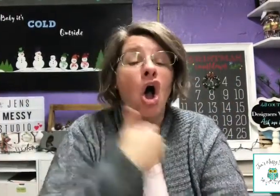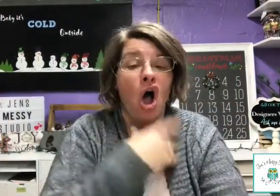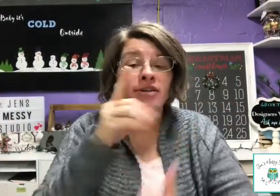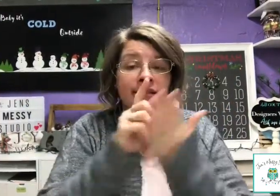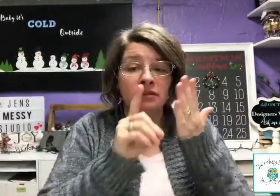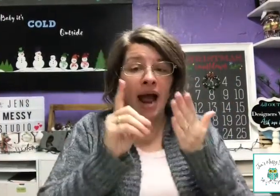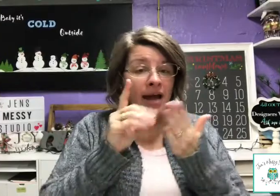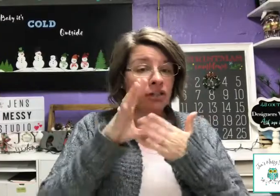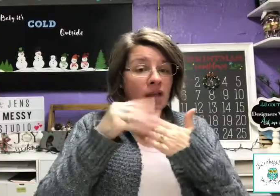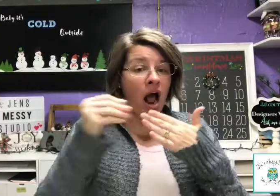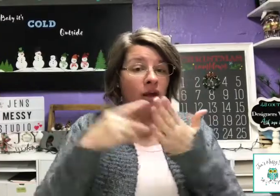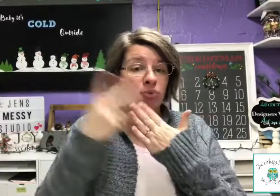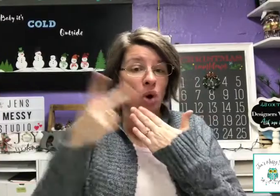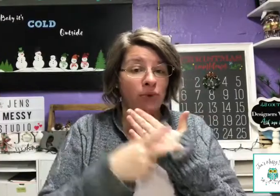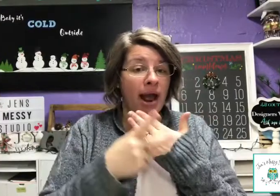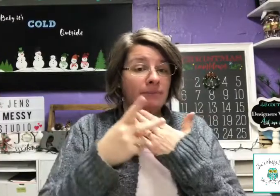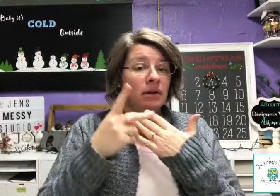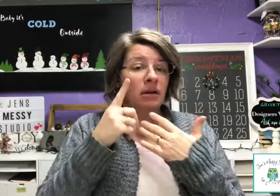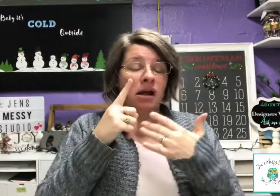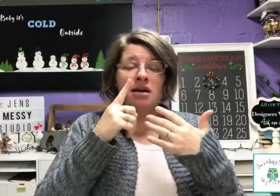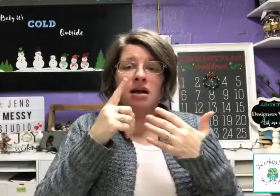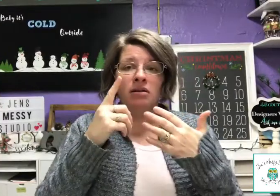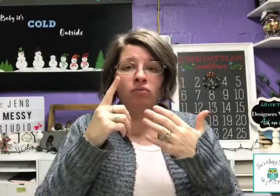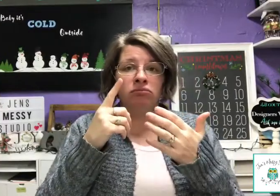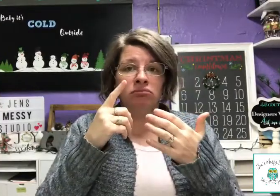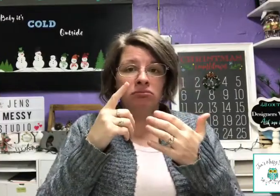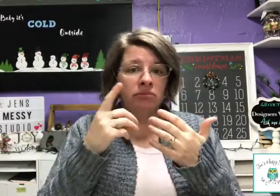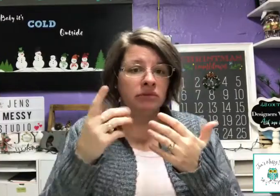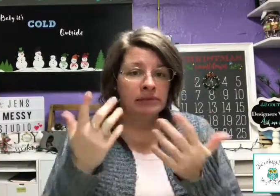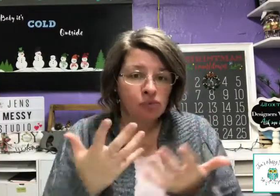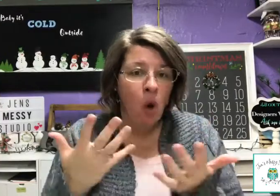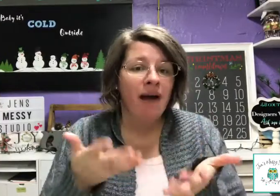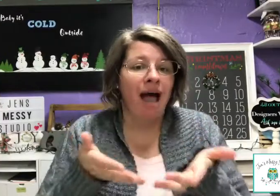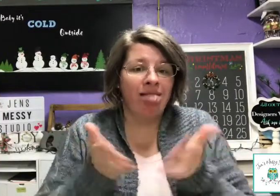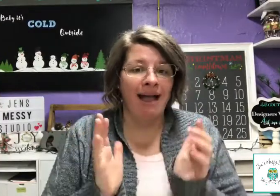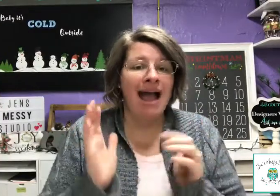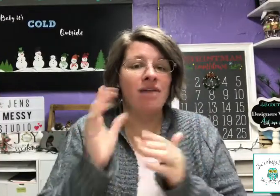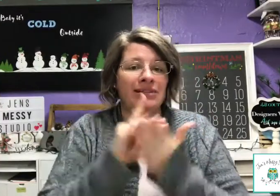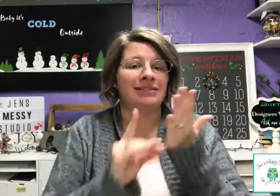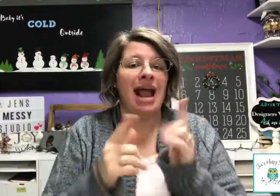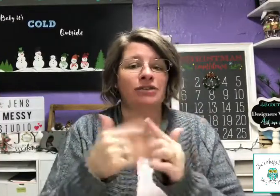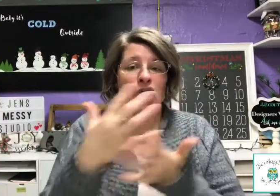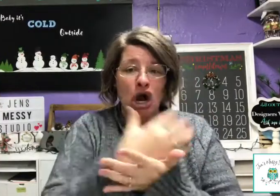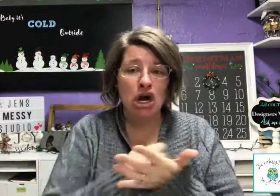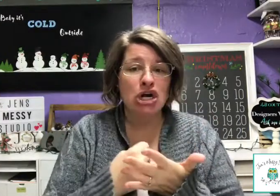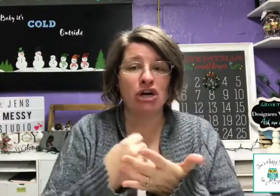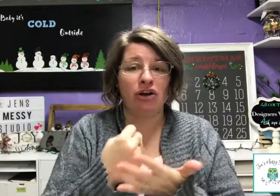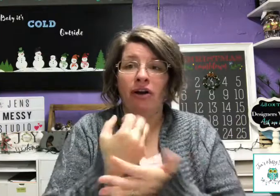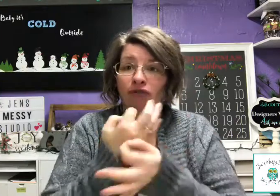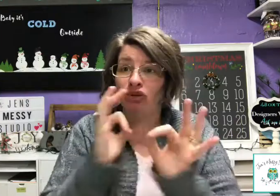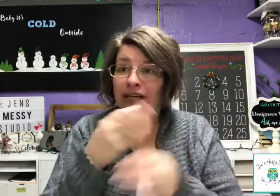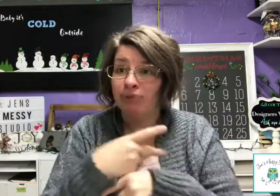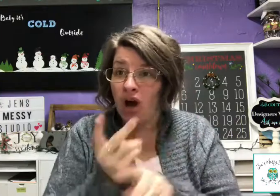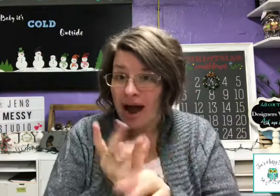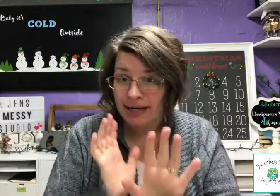The $10 CD program is what allows you to your home. product.